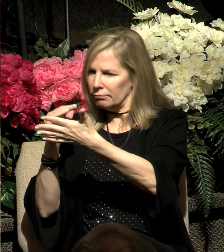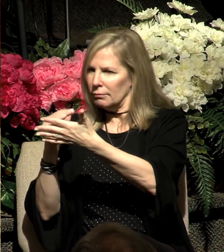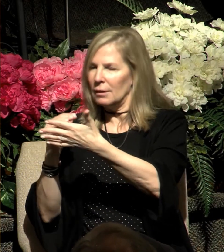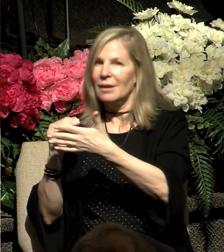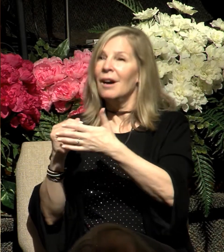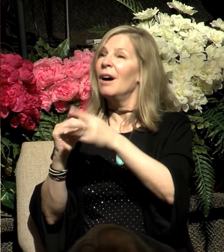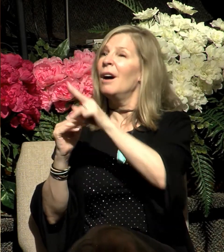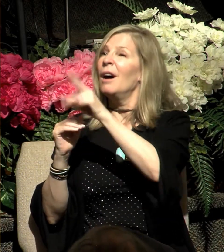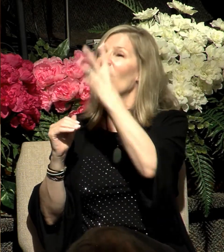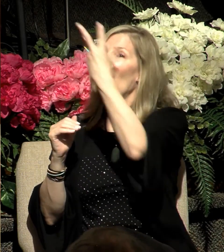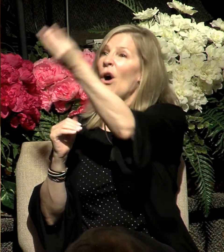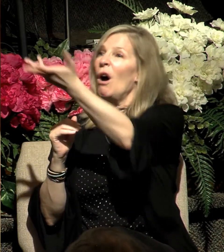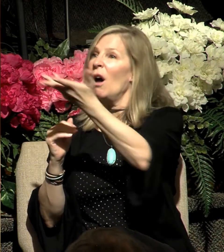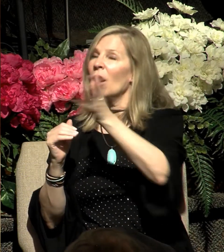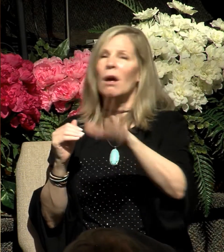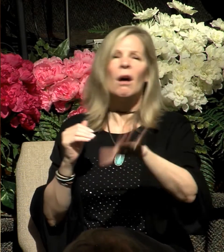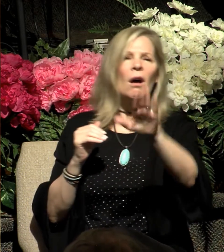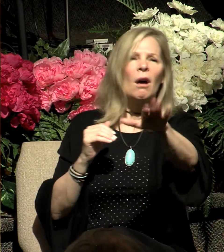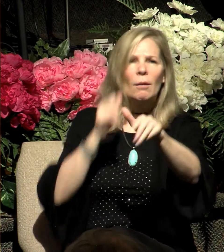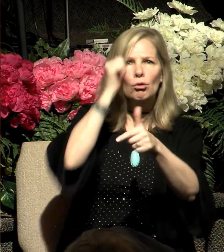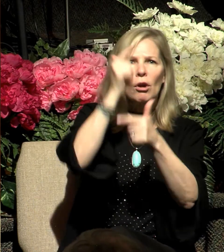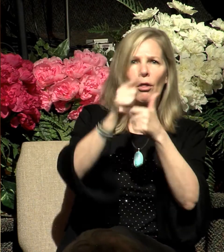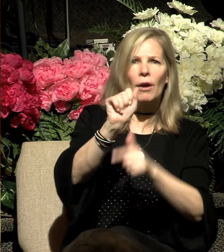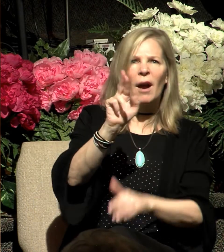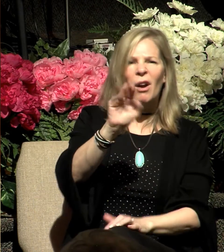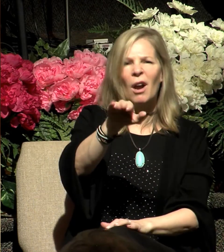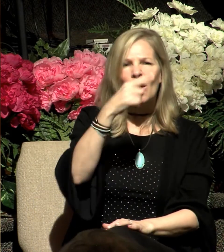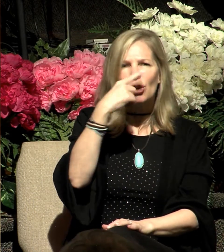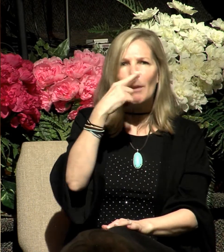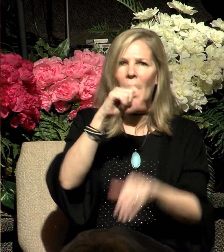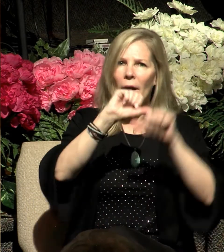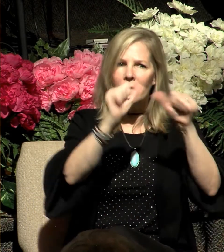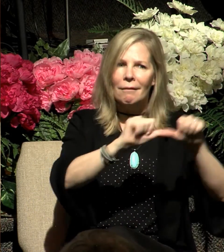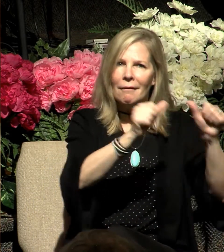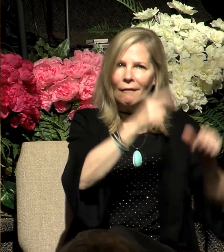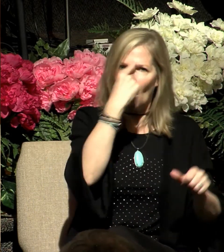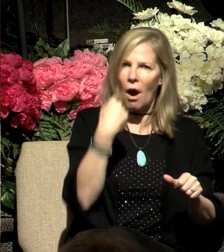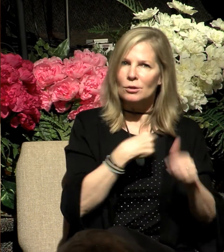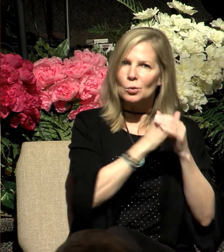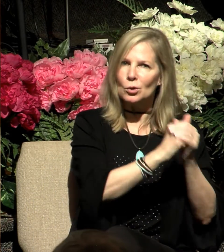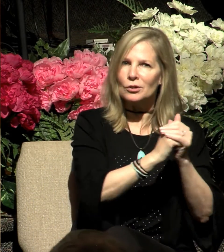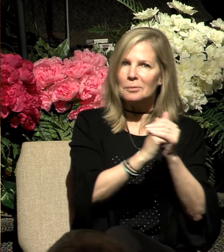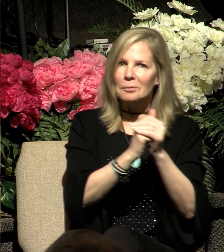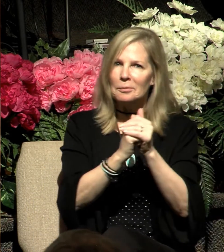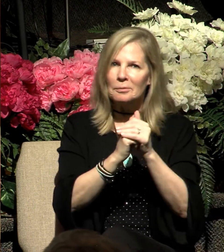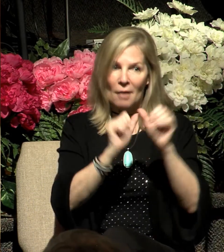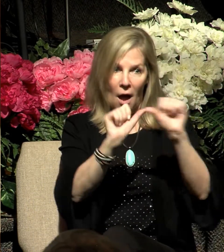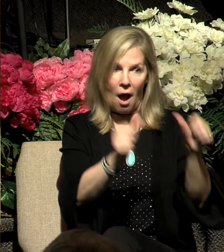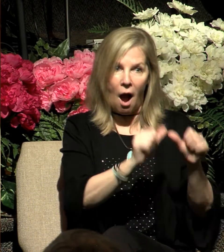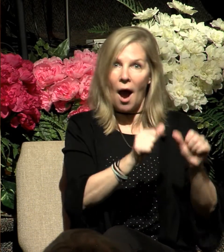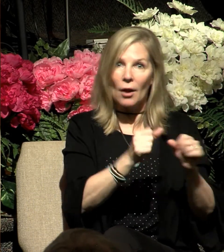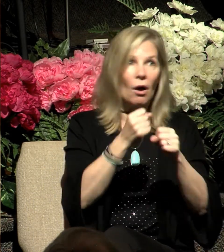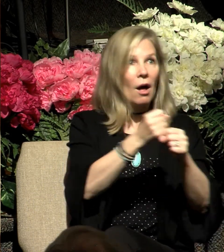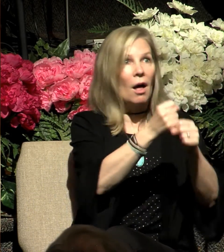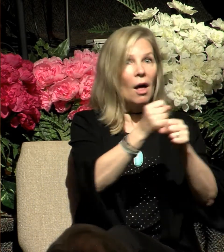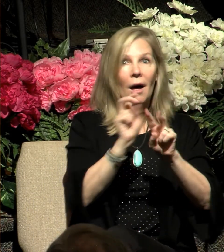to make some idols for them to worship. Idols who would go before them and would lead them.